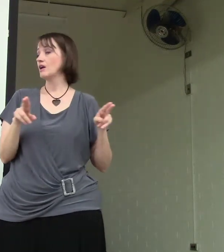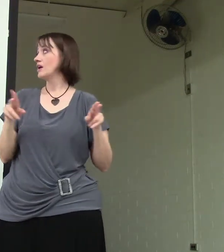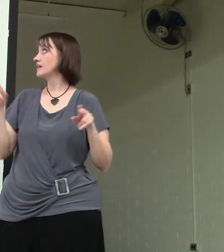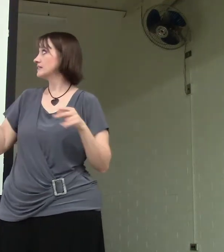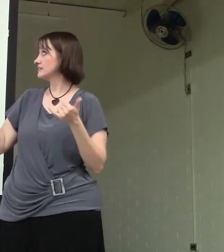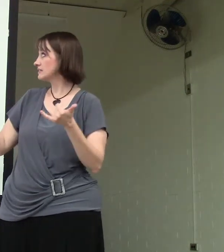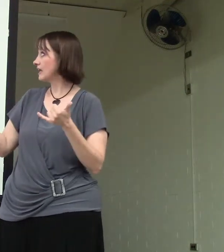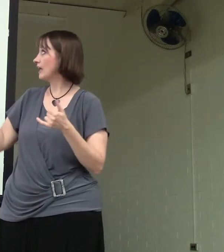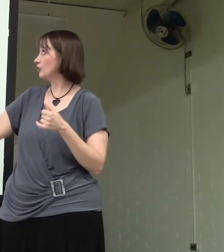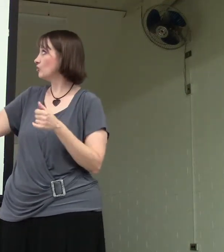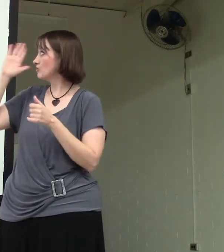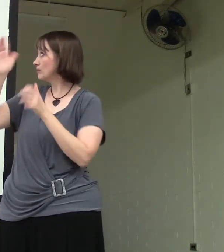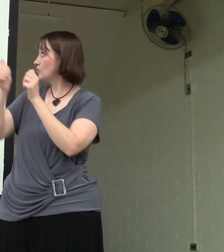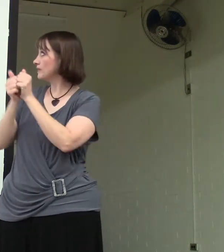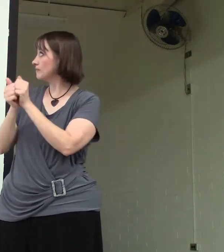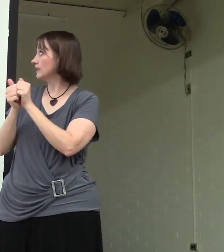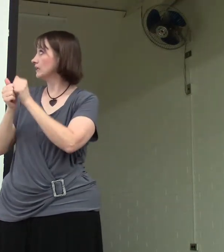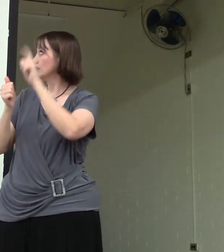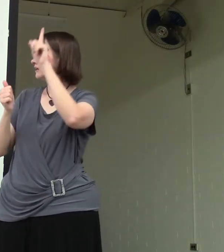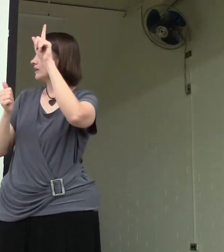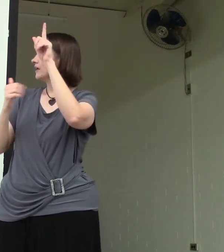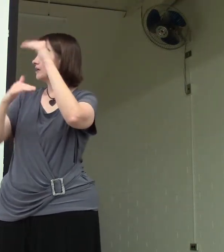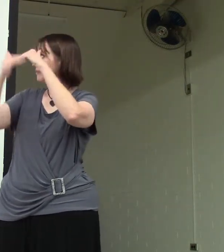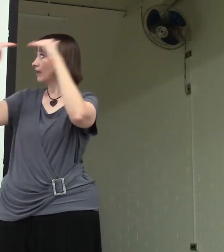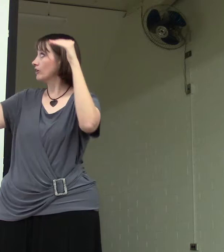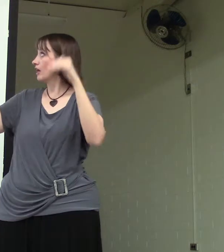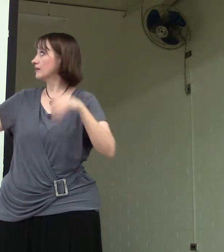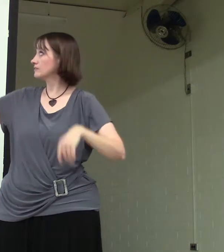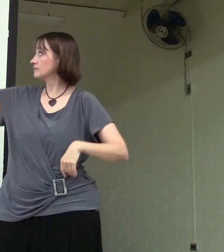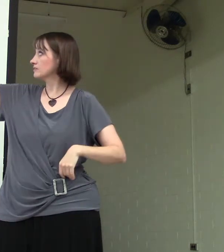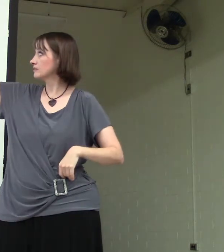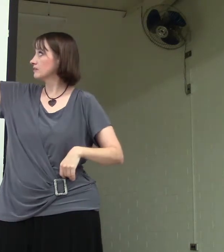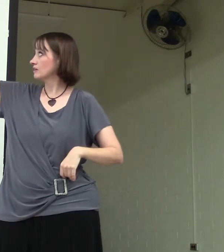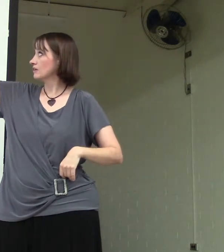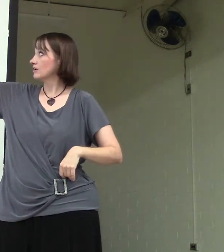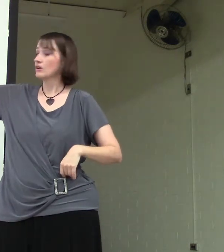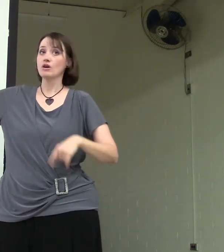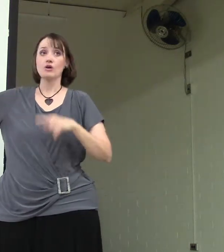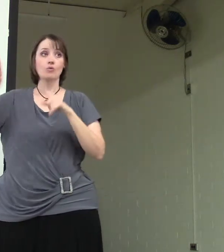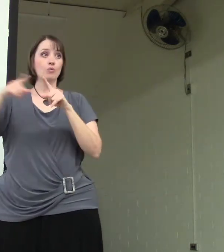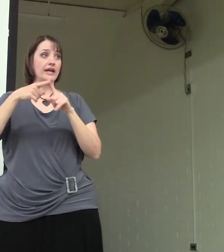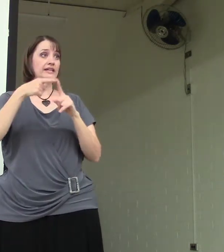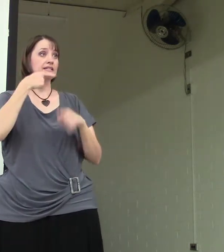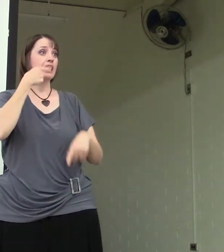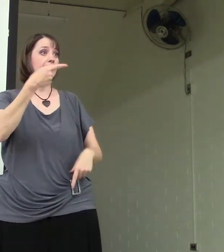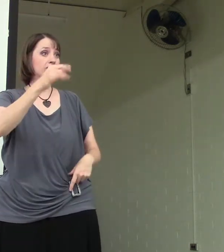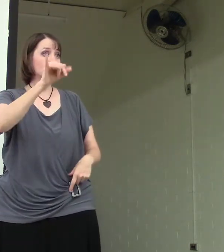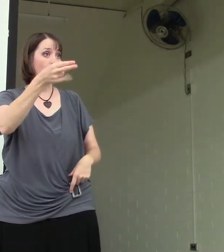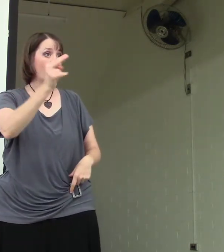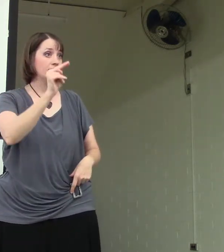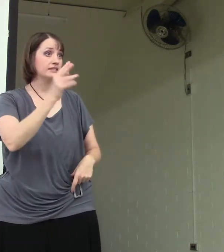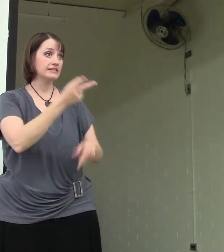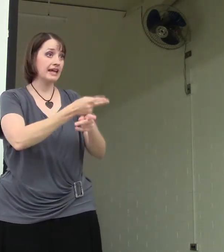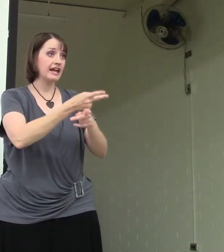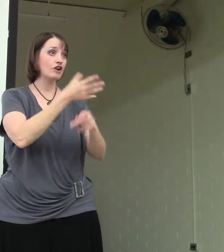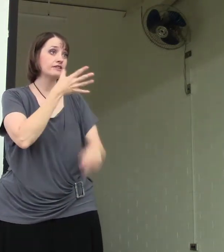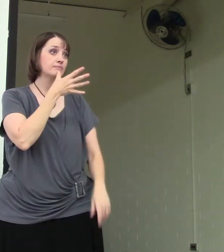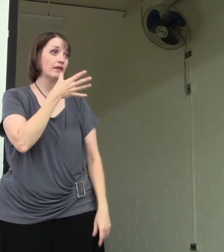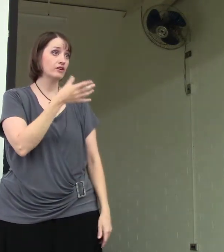He says, today you will be with me in paradise. When he's telling John to take care of his mother,